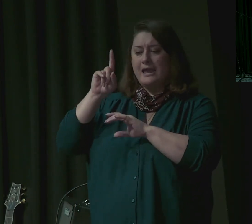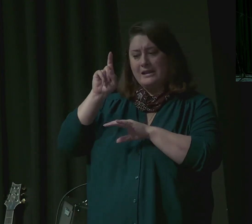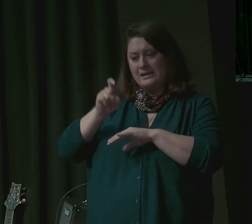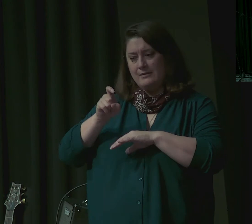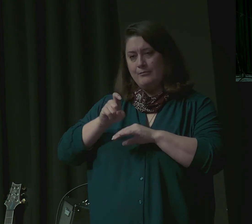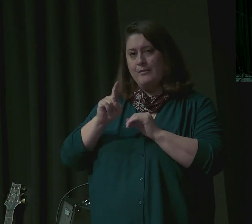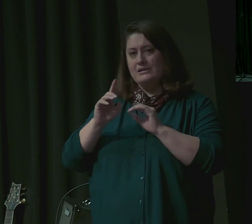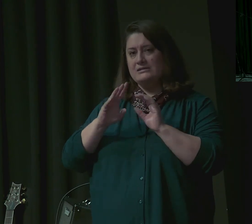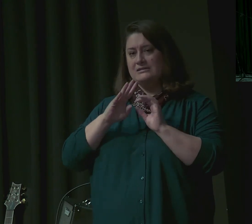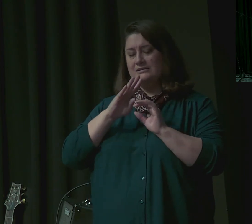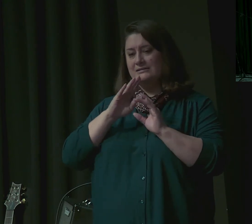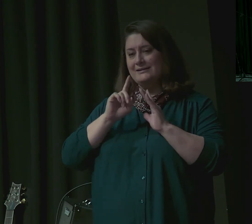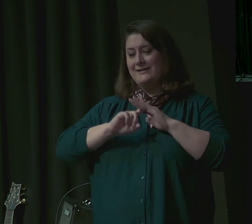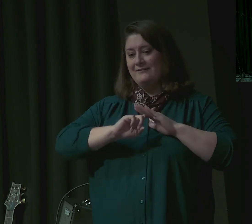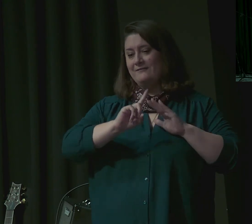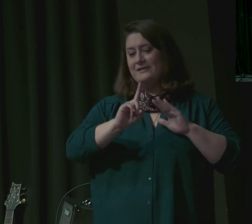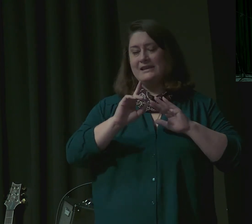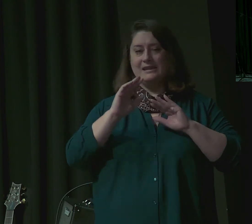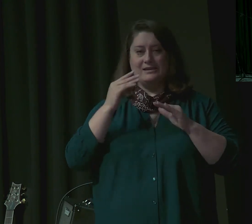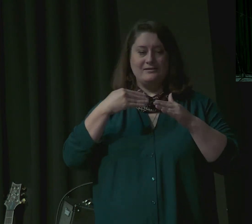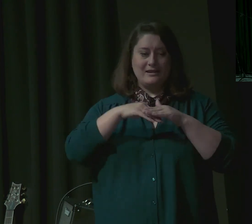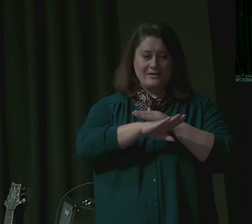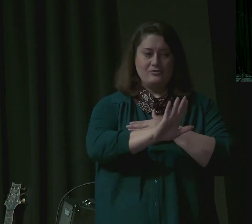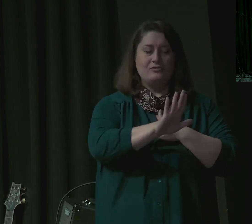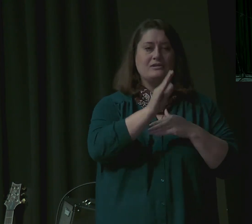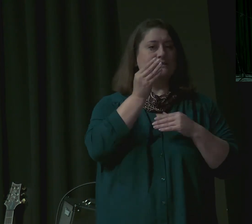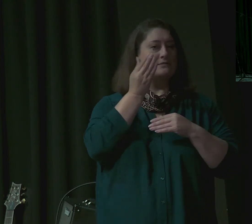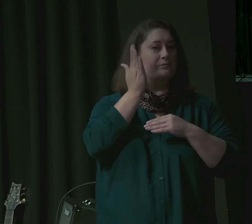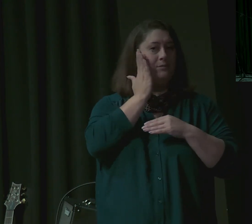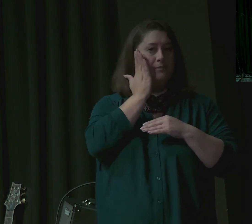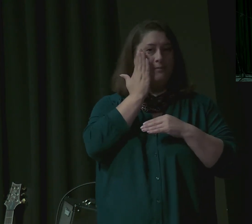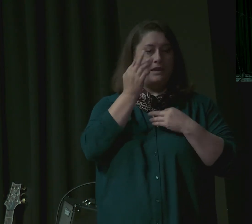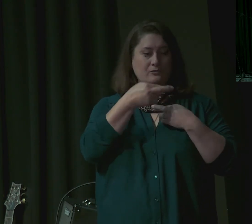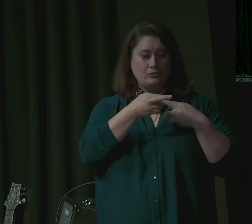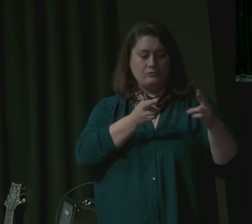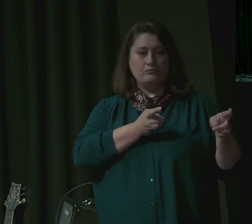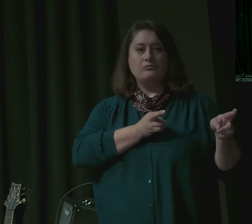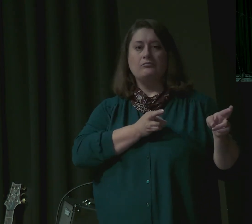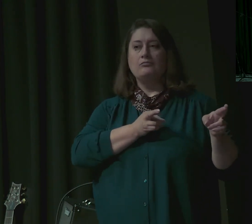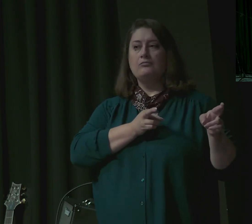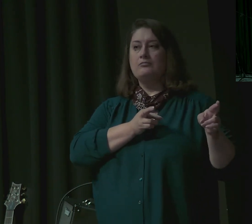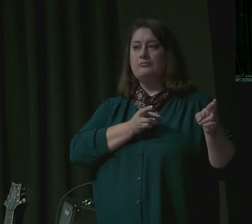And he entered his chamber, meaning his bedroom, and he wept there.